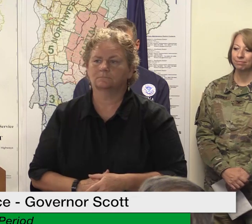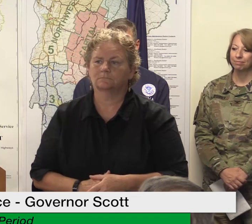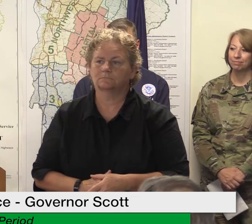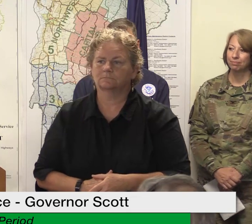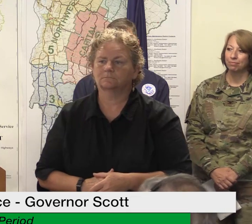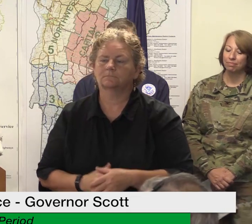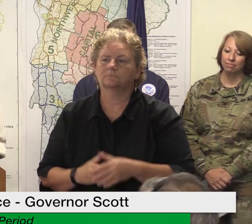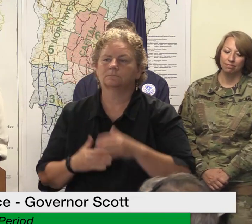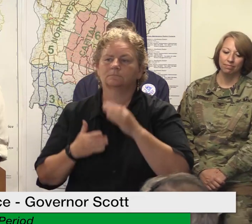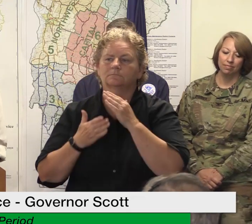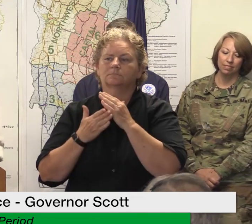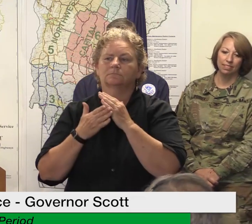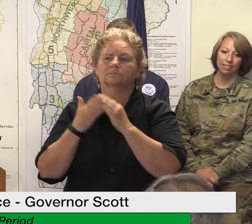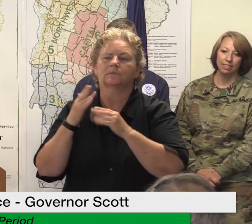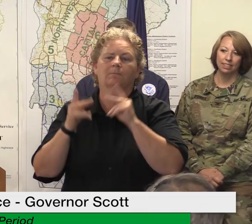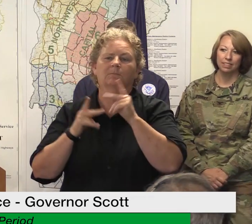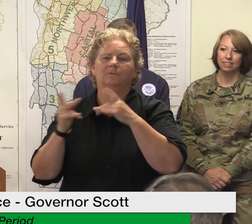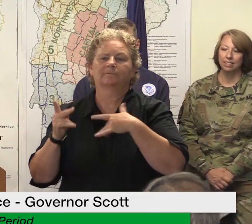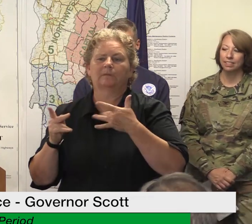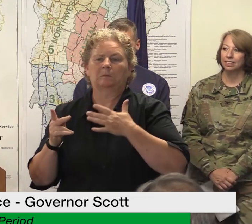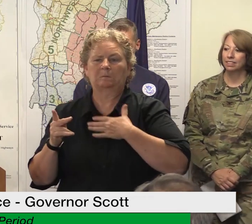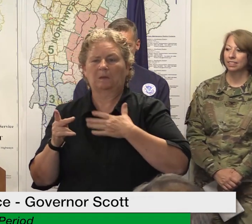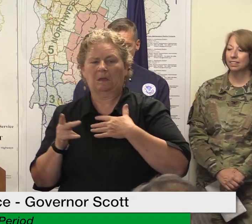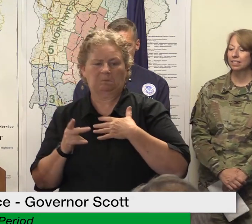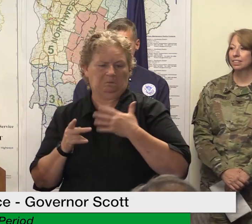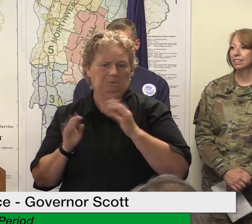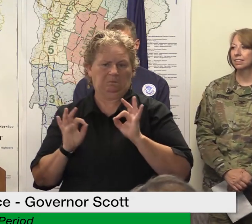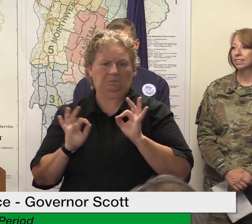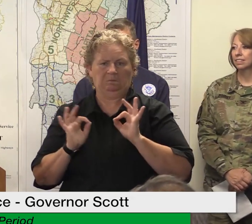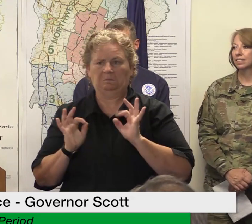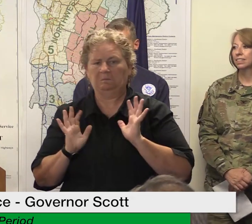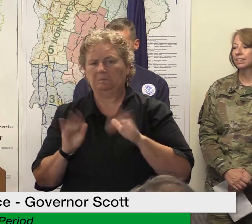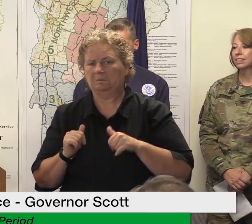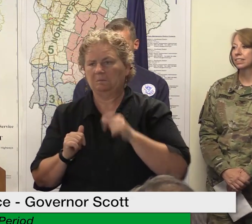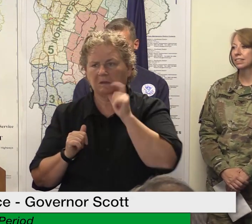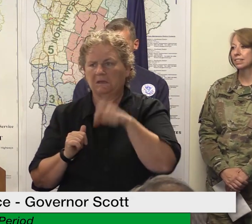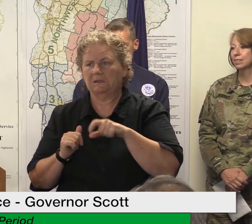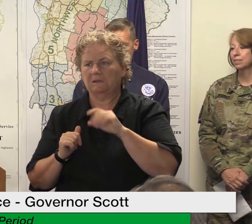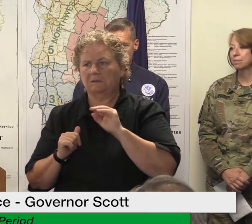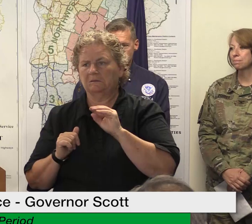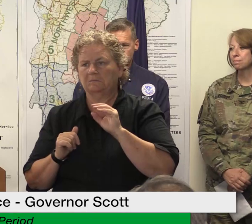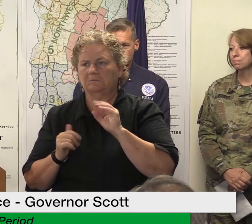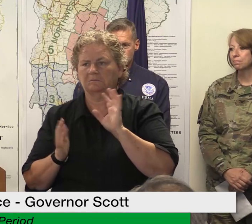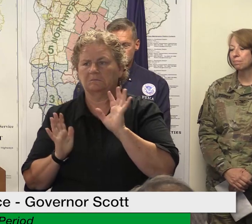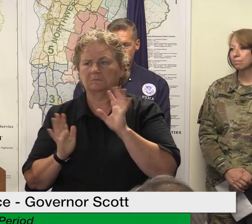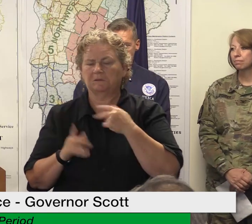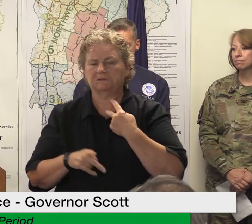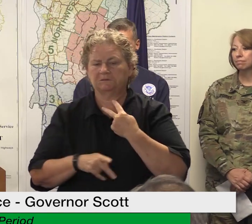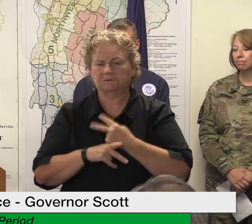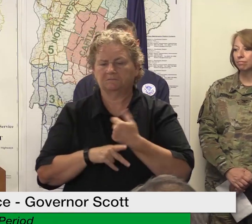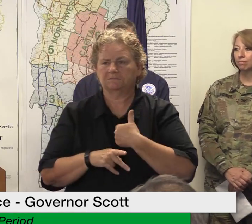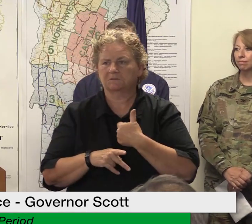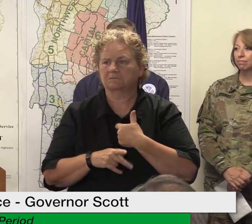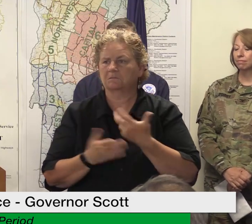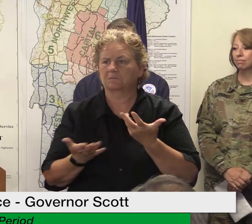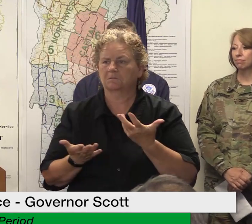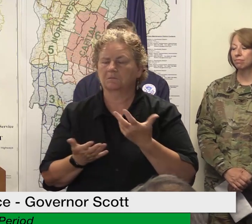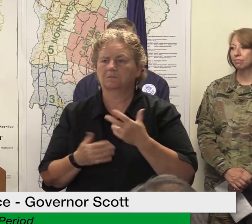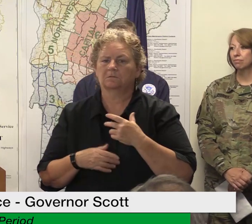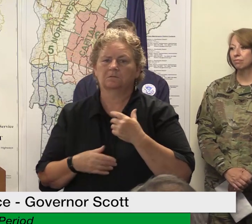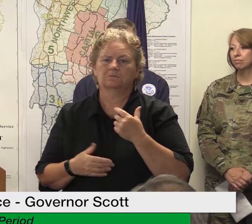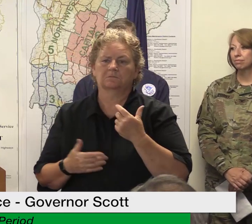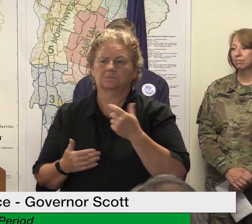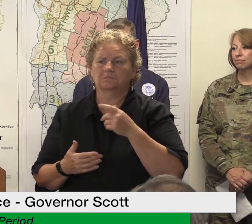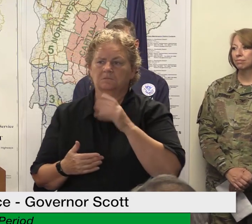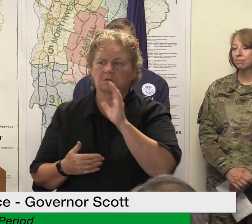in worse shape than they are um so they say i can take care of this on my own uh or they think um they only